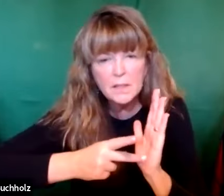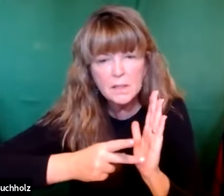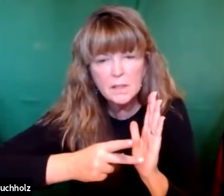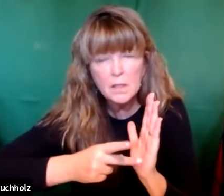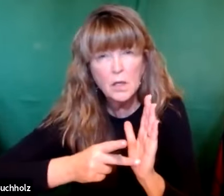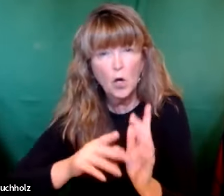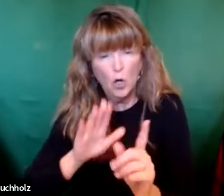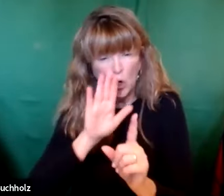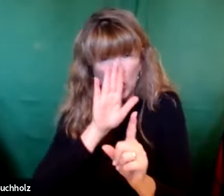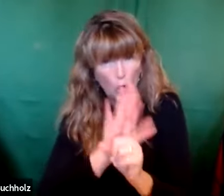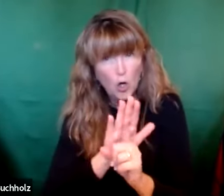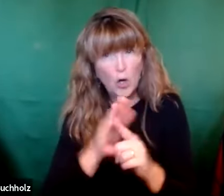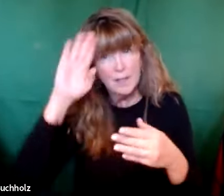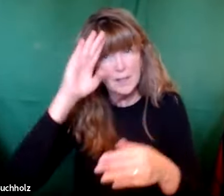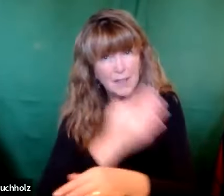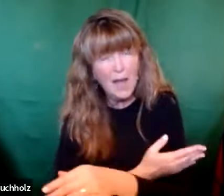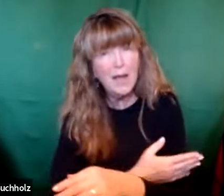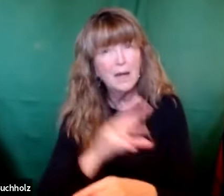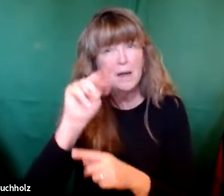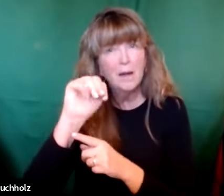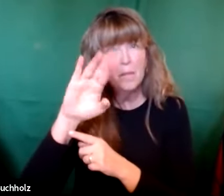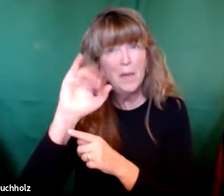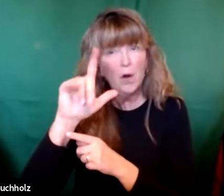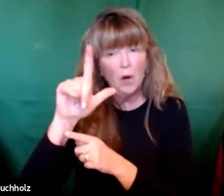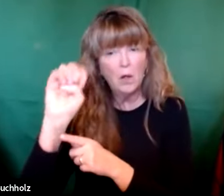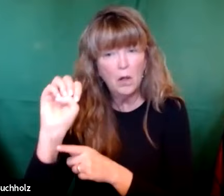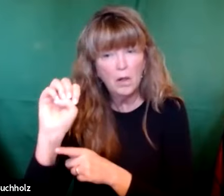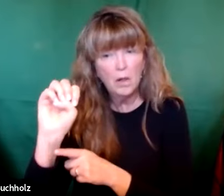that God had a unique purpose for her child.